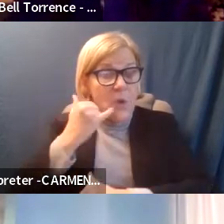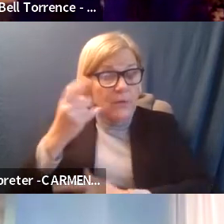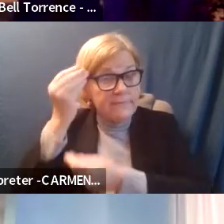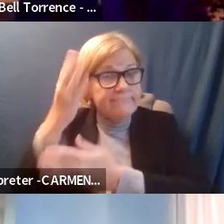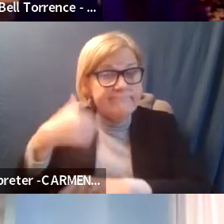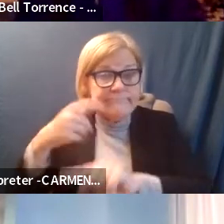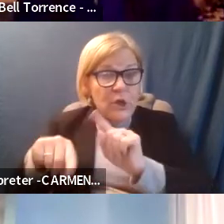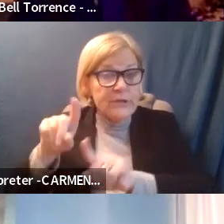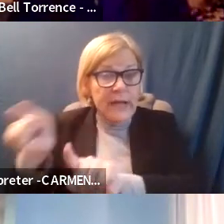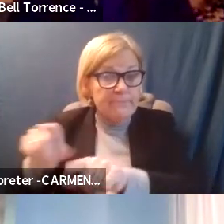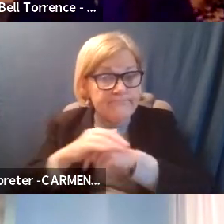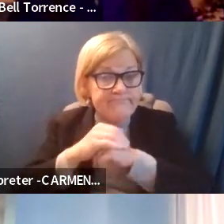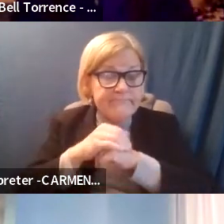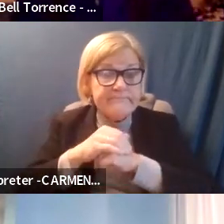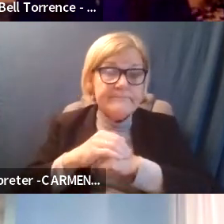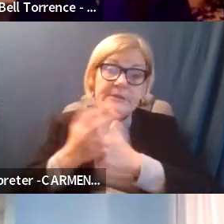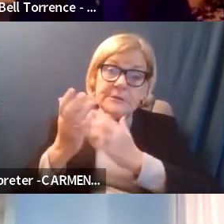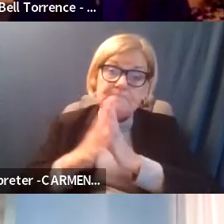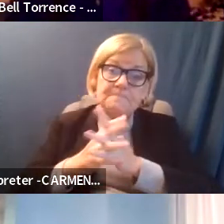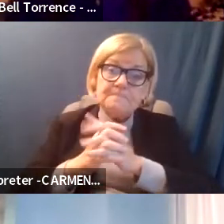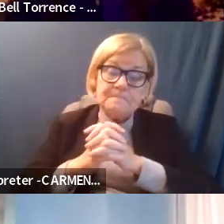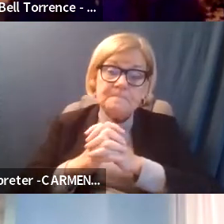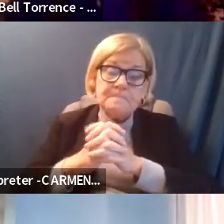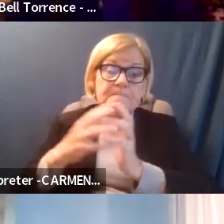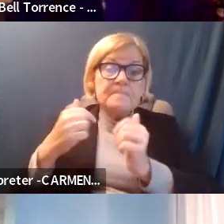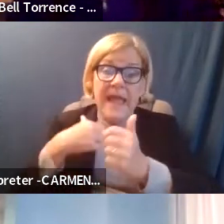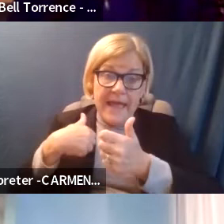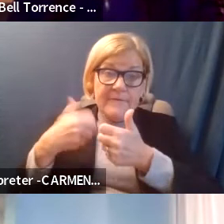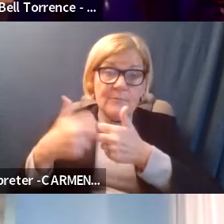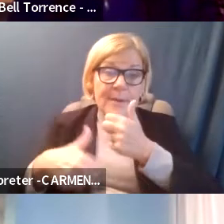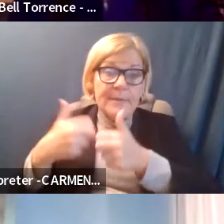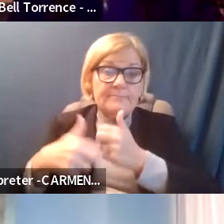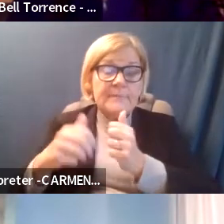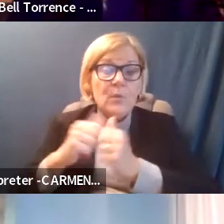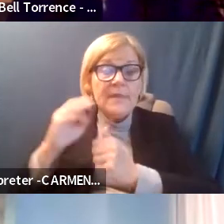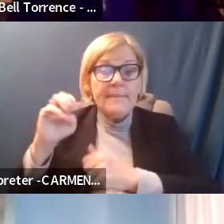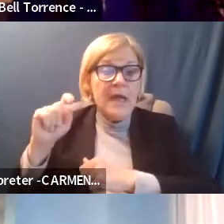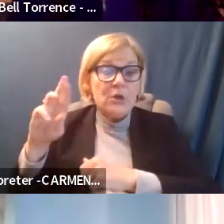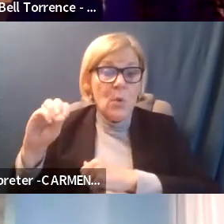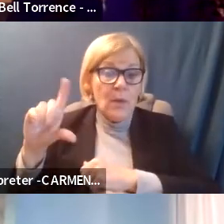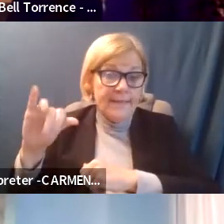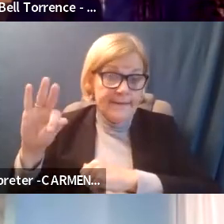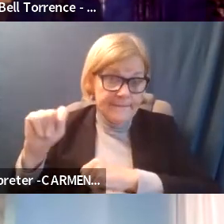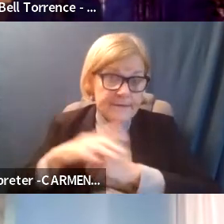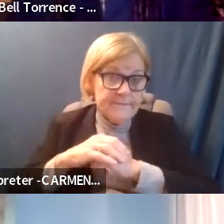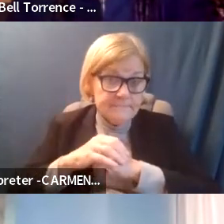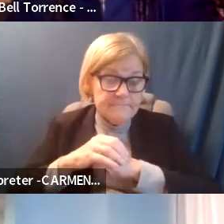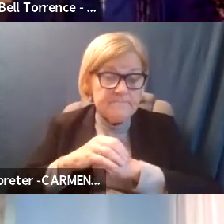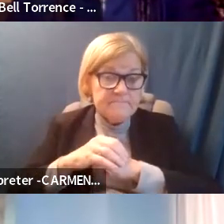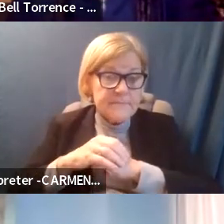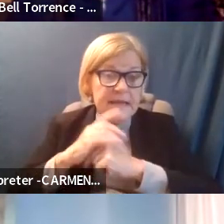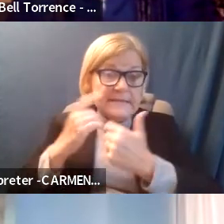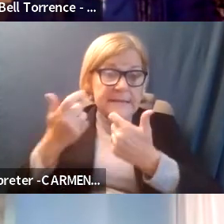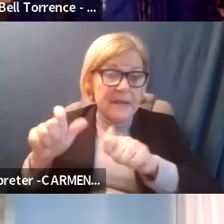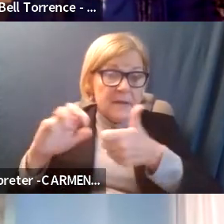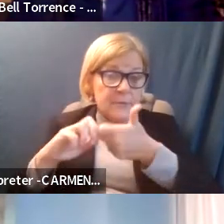couldn't come. So I've got an issue with Metro lift. And it's a, it's a big